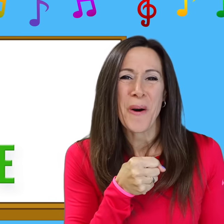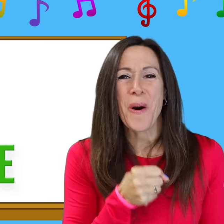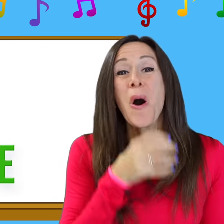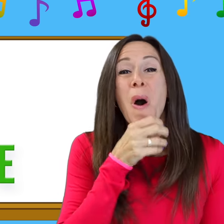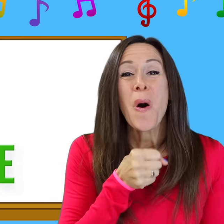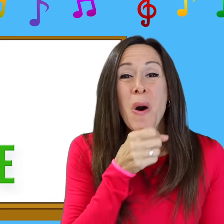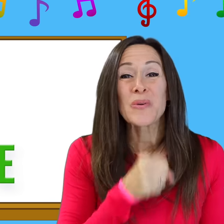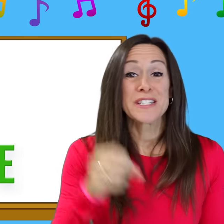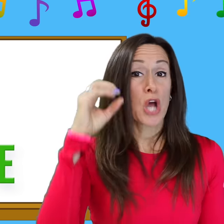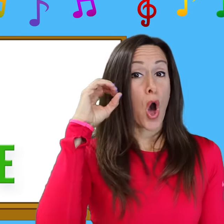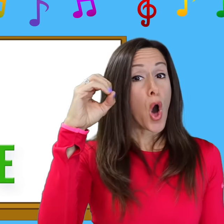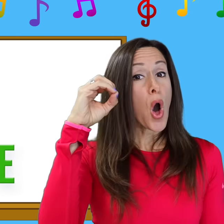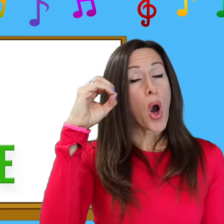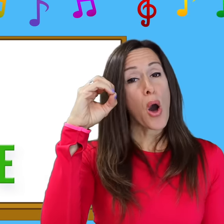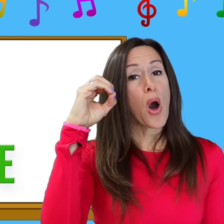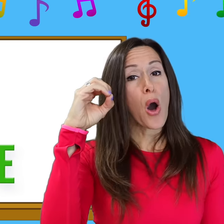-o